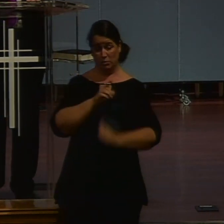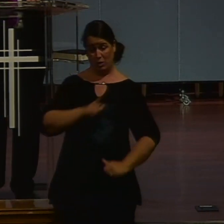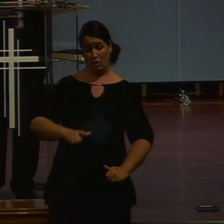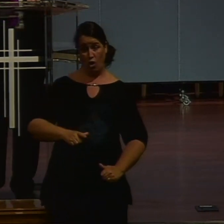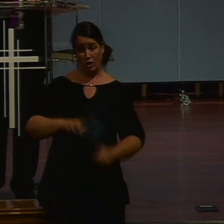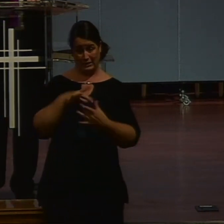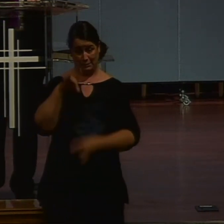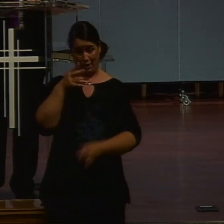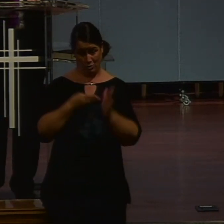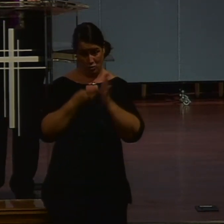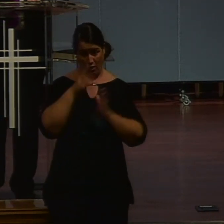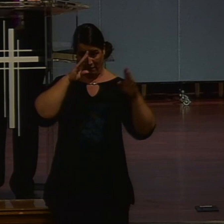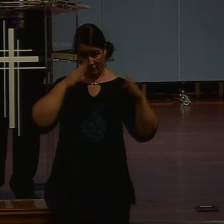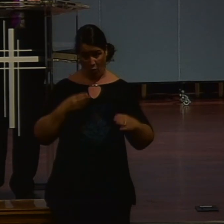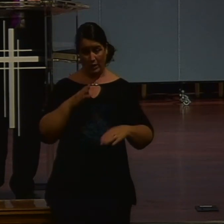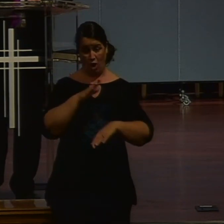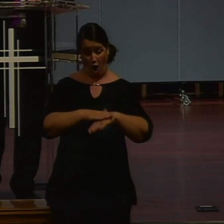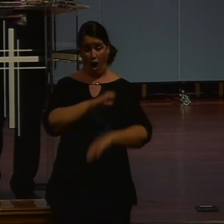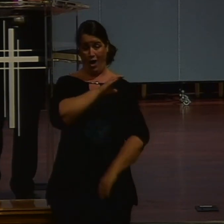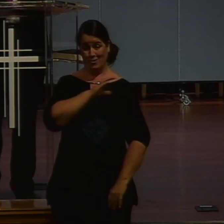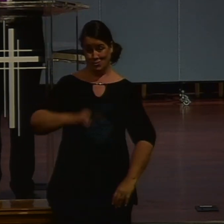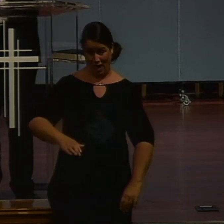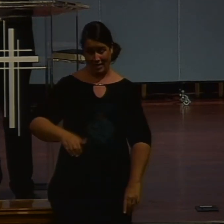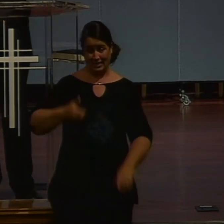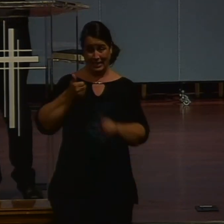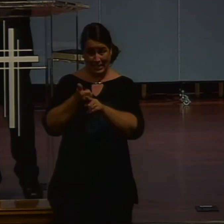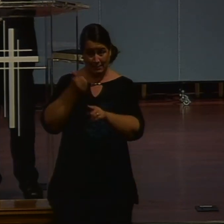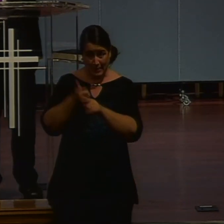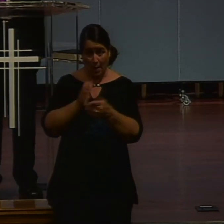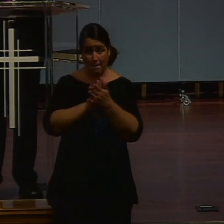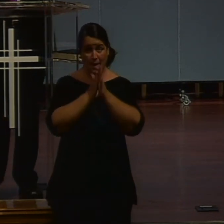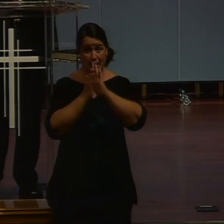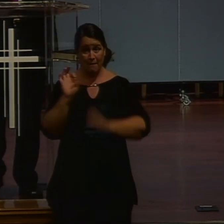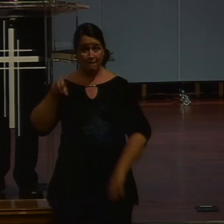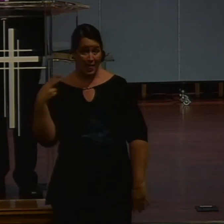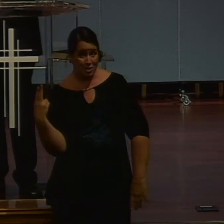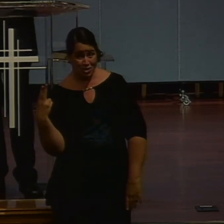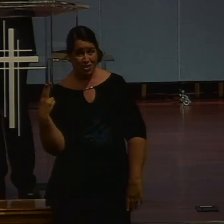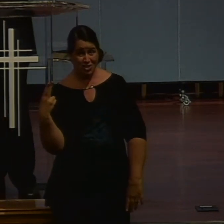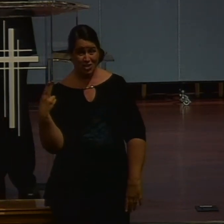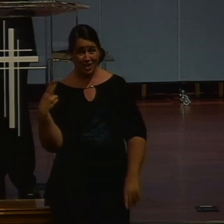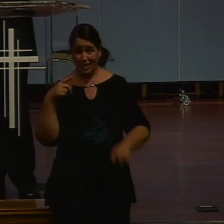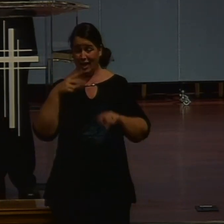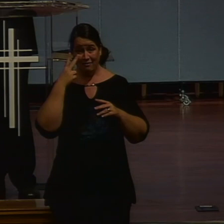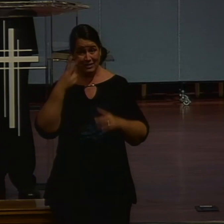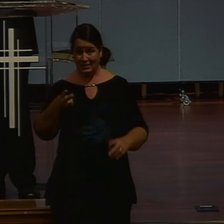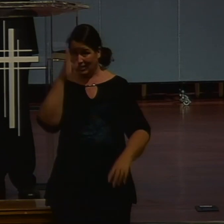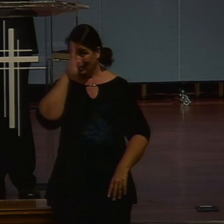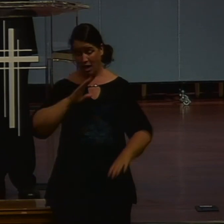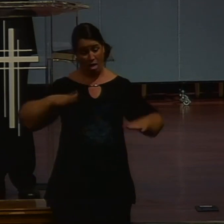And truth. On. Christ. The word. Made flesh. Who ultimately. Revealed himself. To us. No man has seen God. At any time.